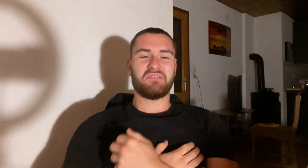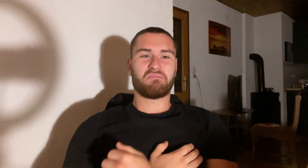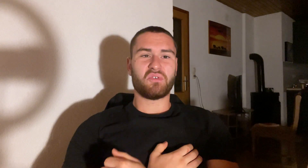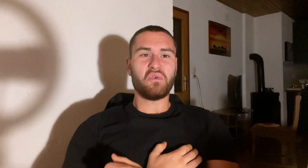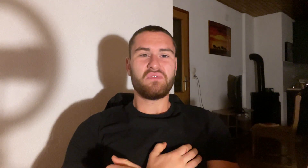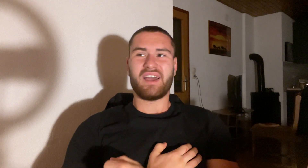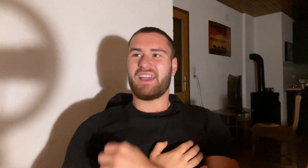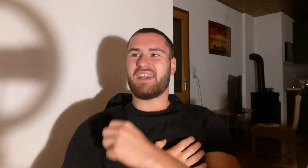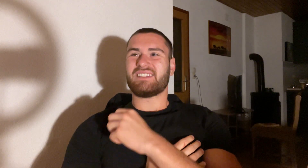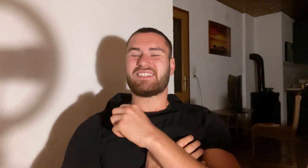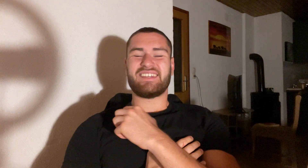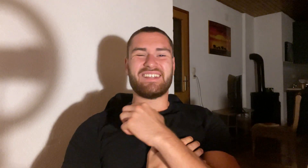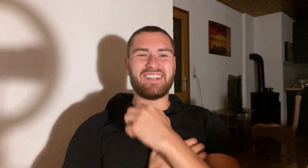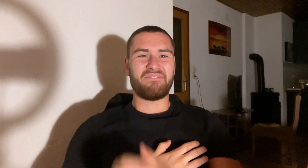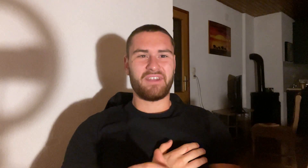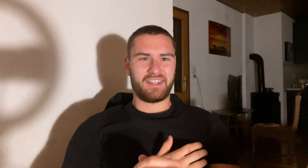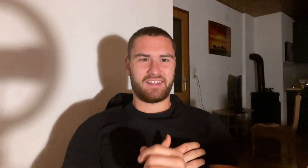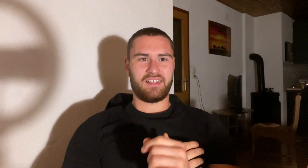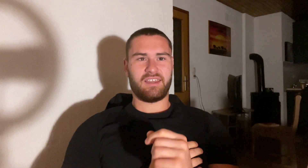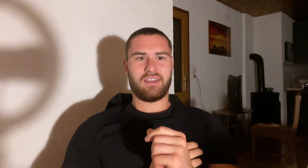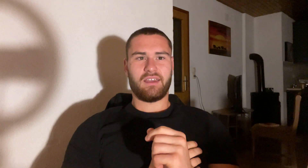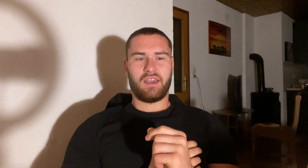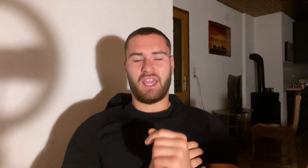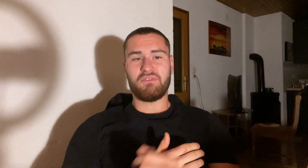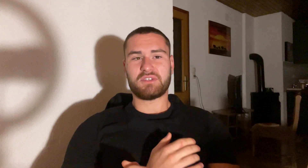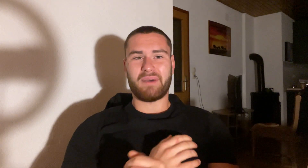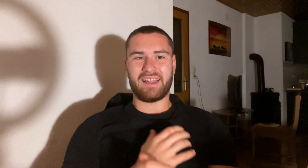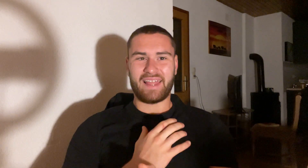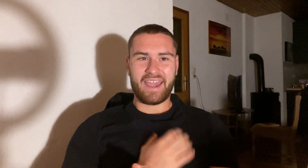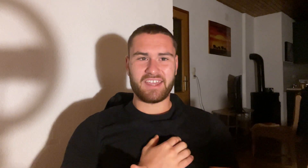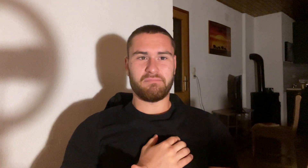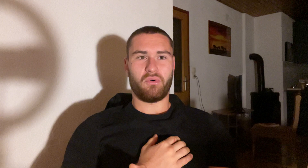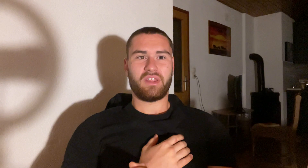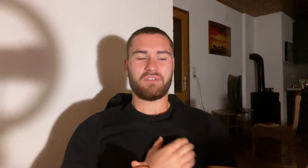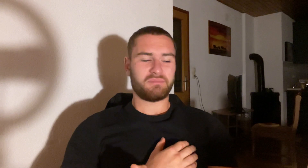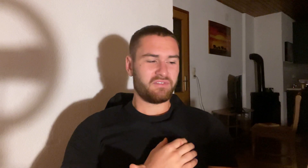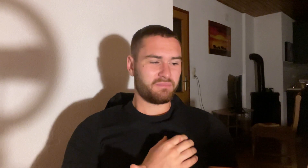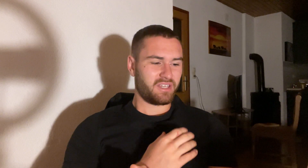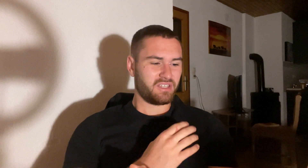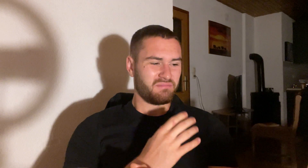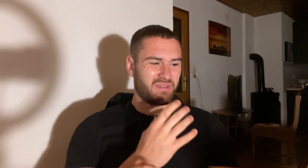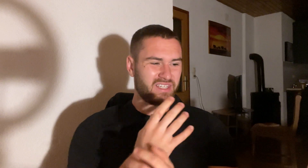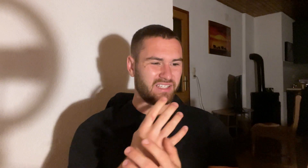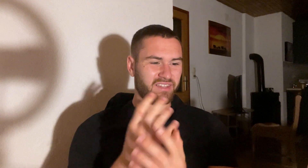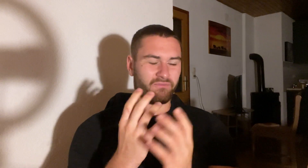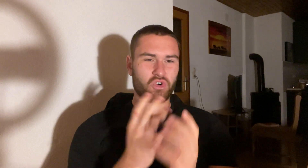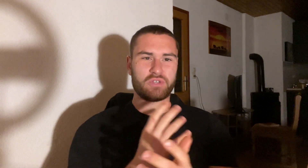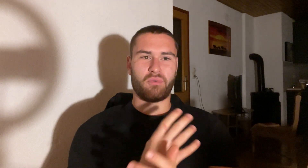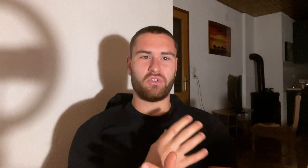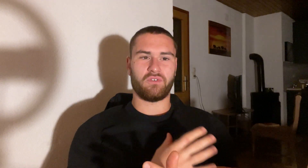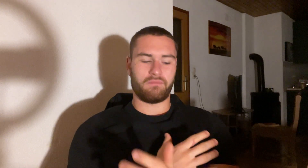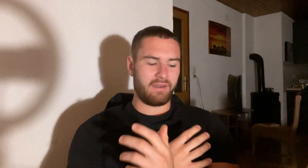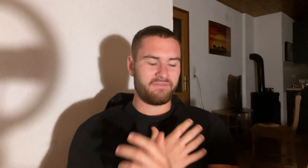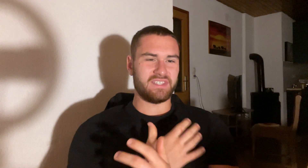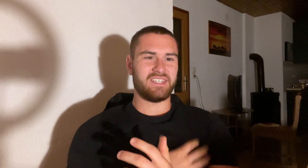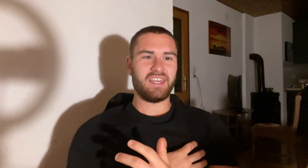improved significantly. It was my lacking point. was basically the worst point of my physique.